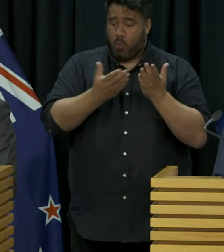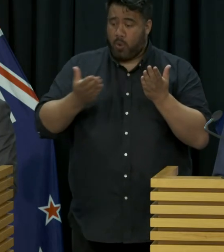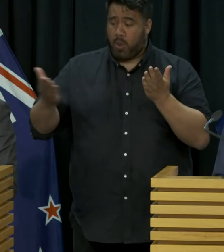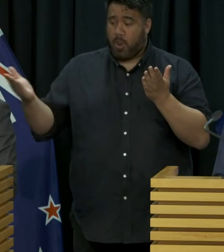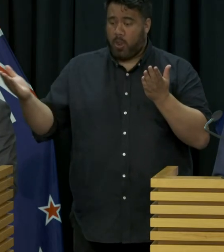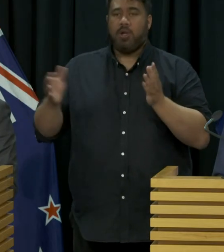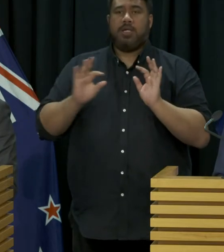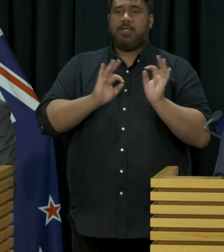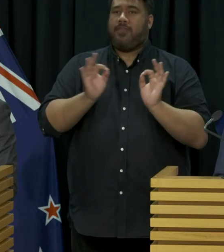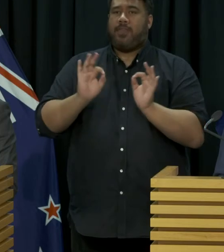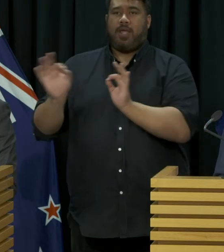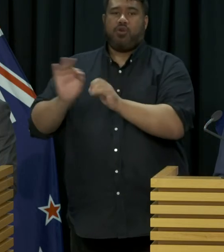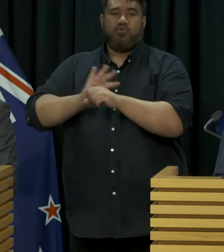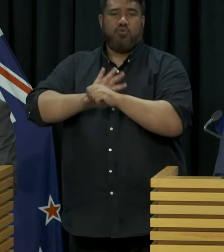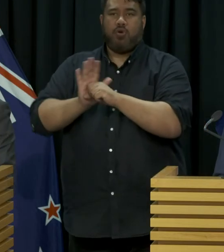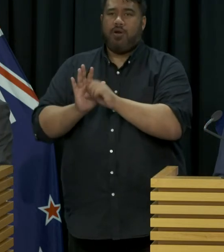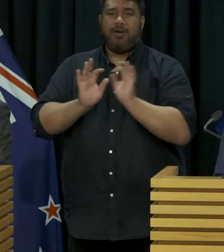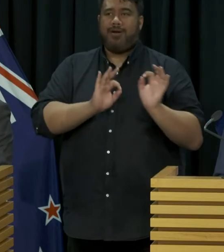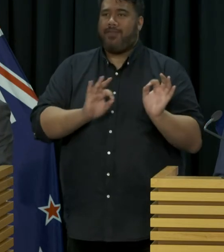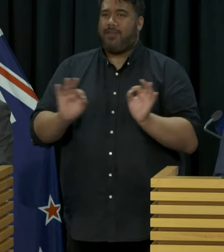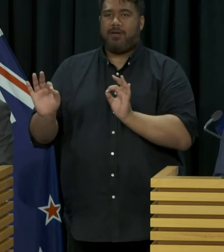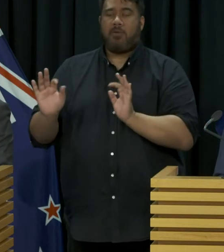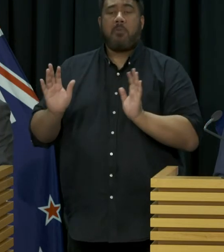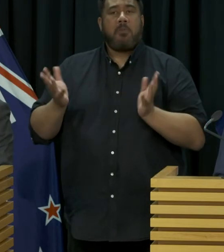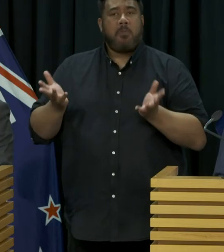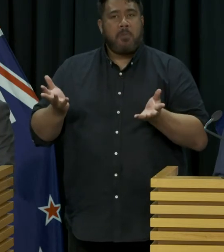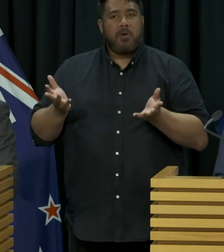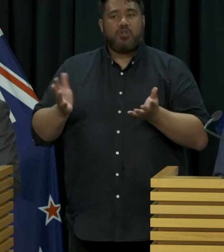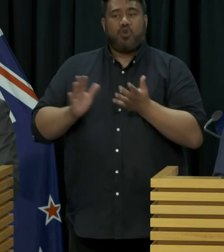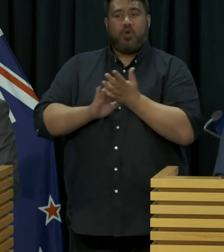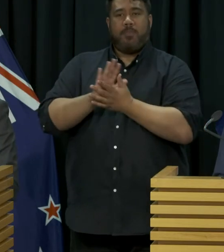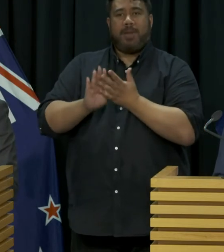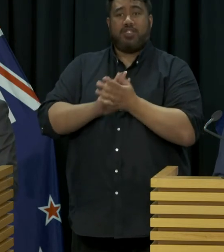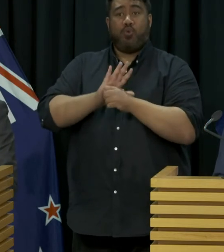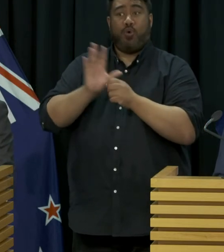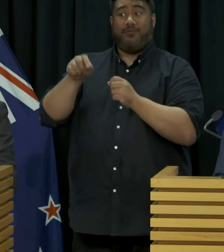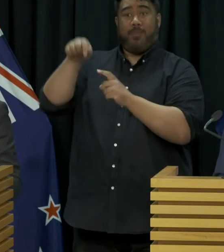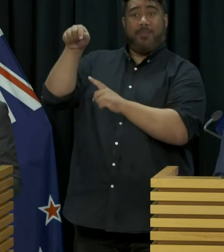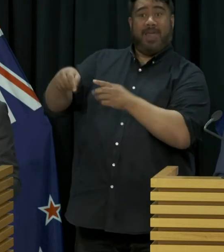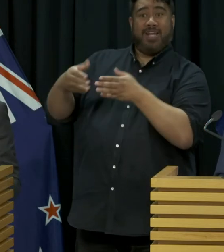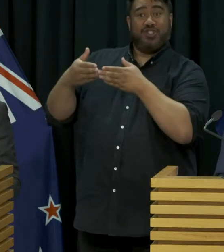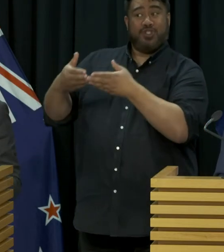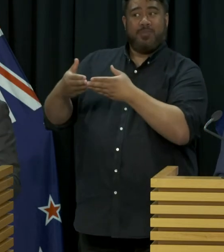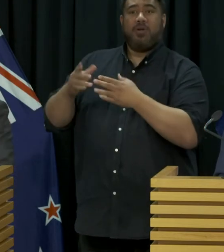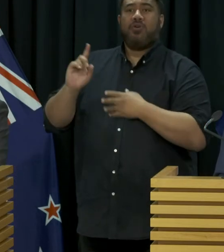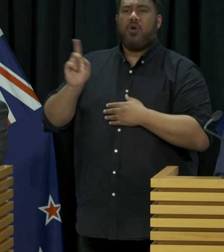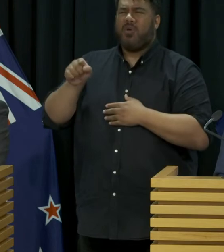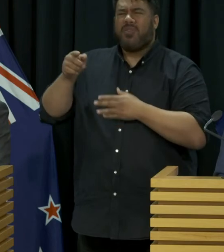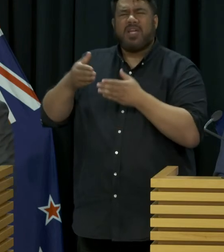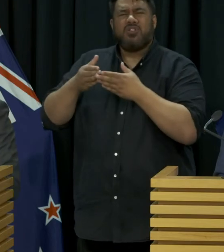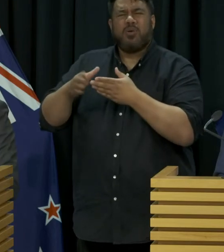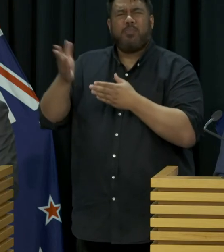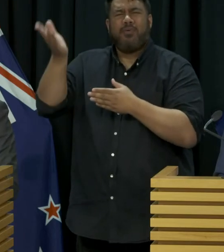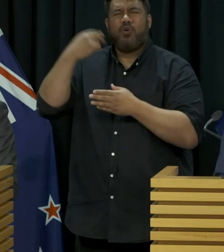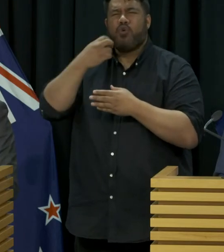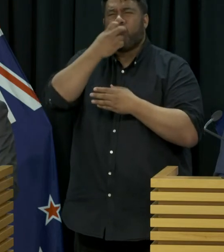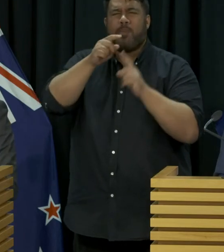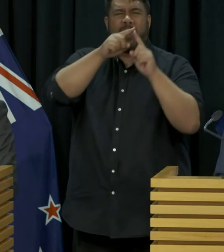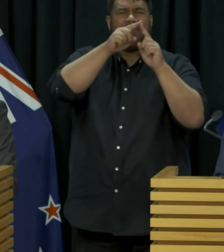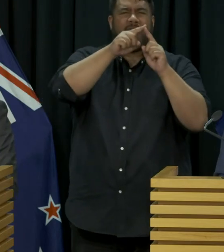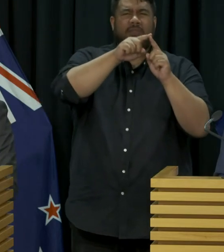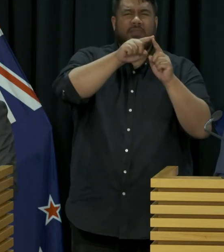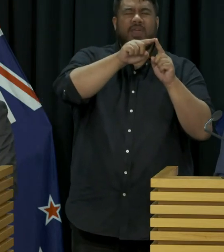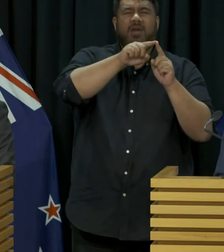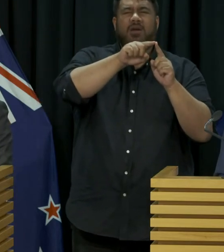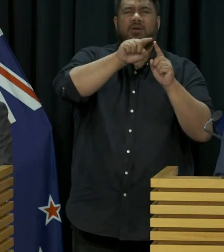which would suggest that that's not the source of infection so this was the ship that was in New Plymouth and then travelled around to Napier